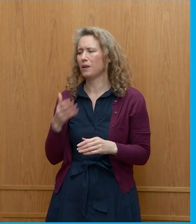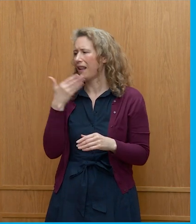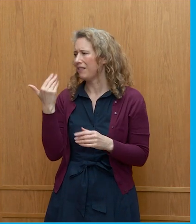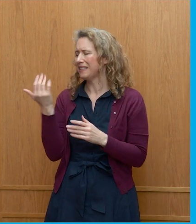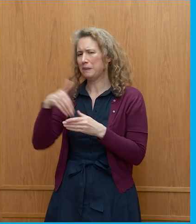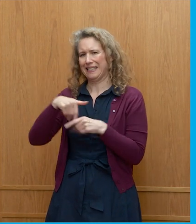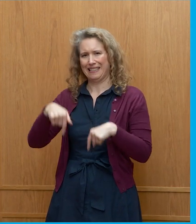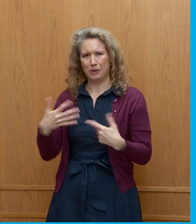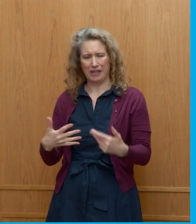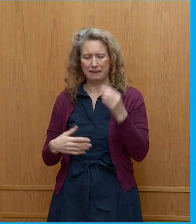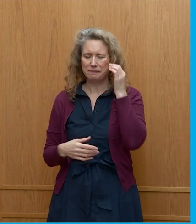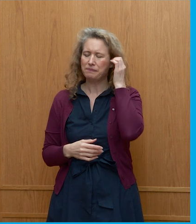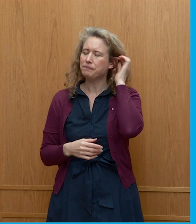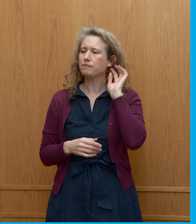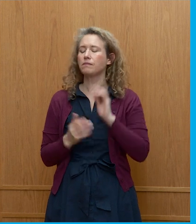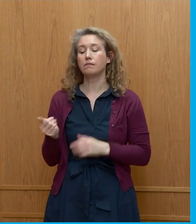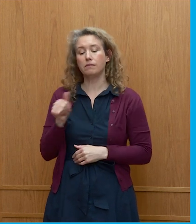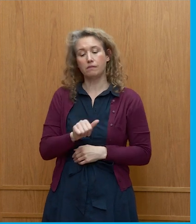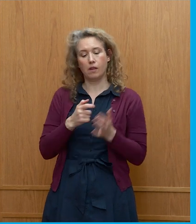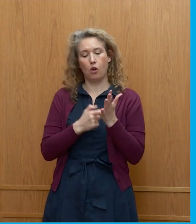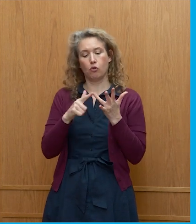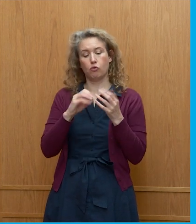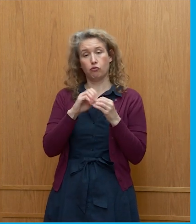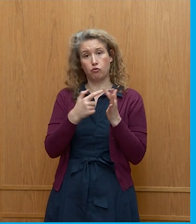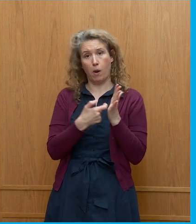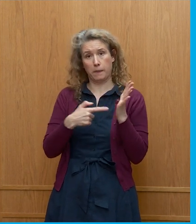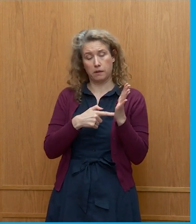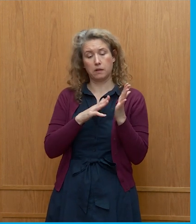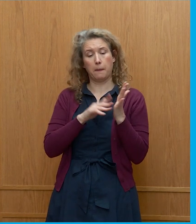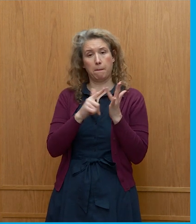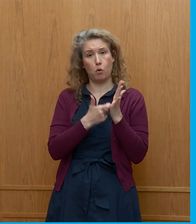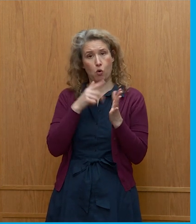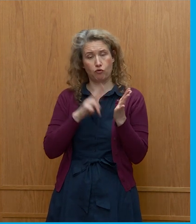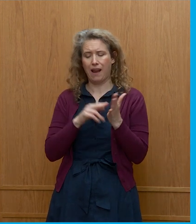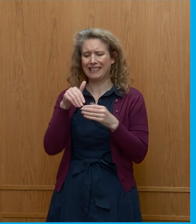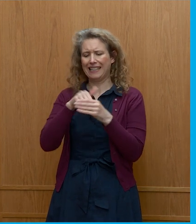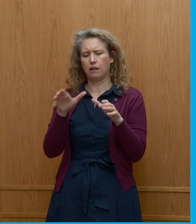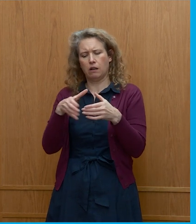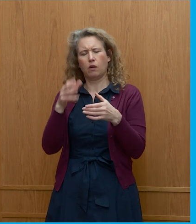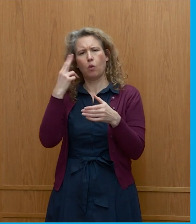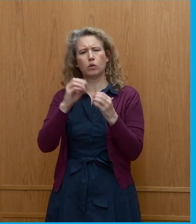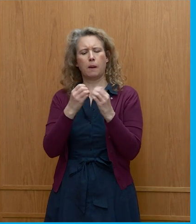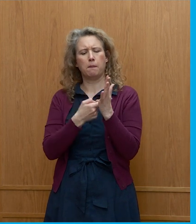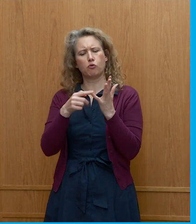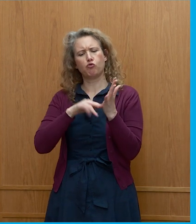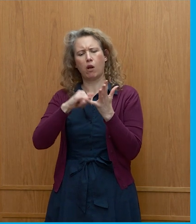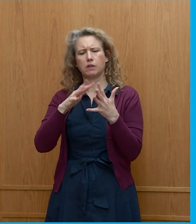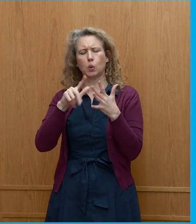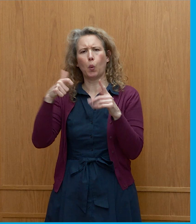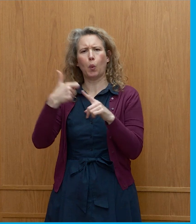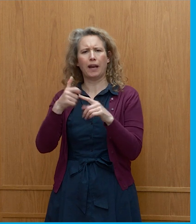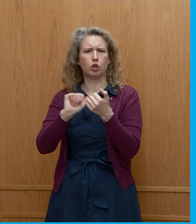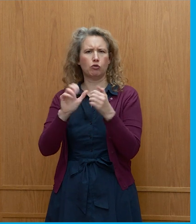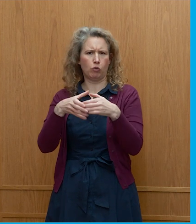have you with us. Robert Moran is a partner in the Brunswick Group in Washington, D.C., a